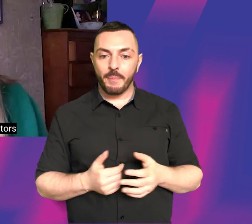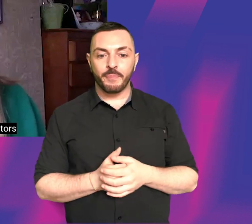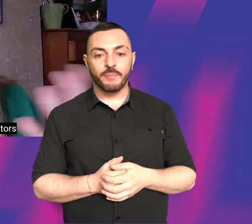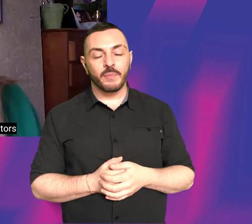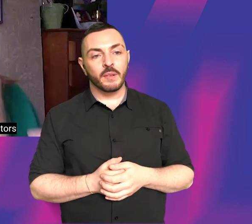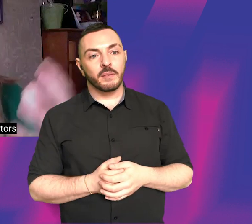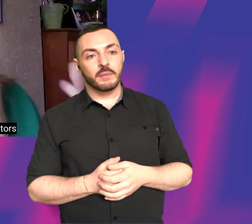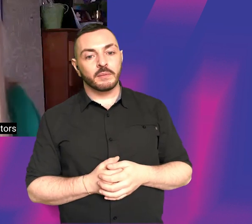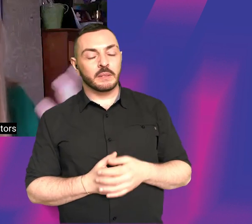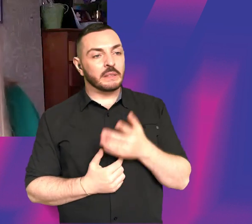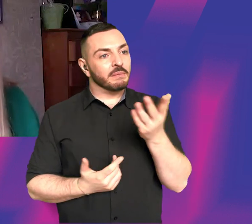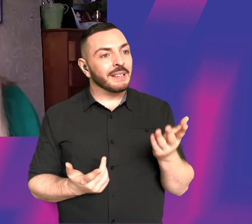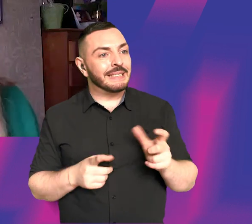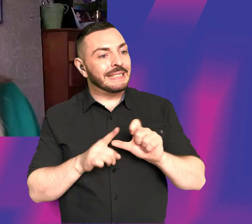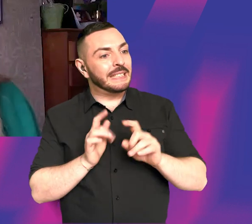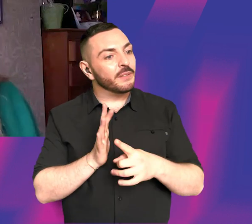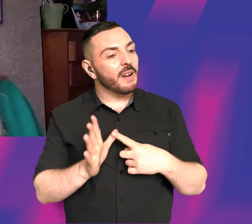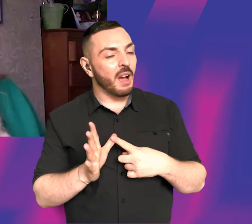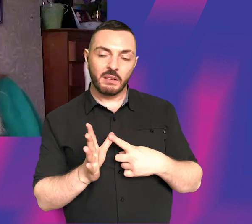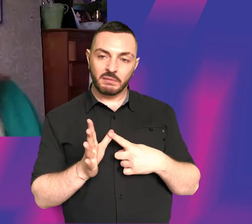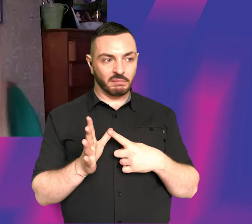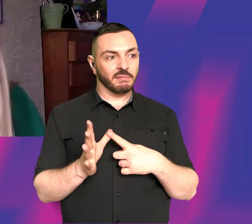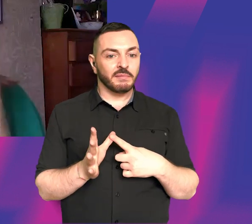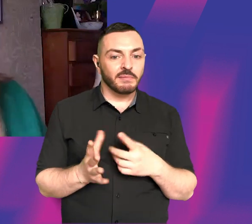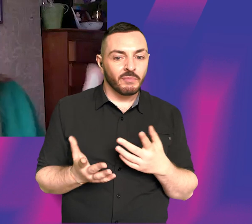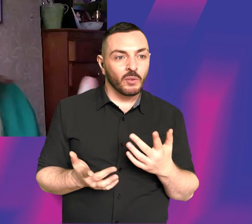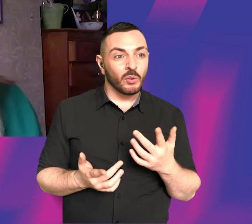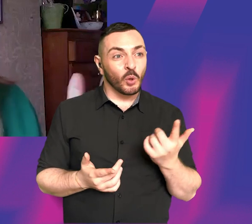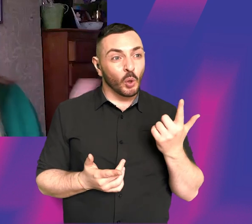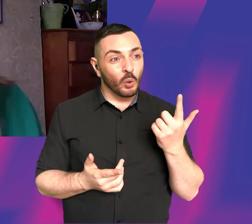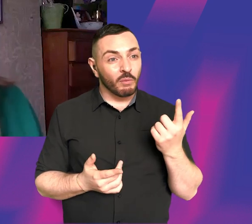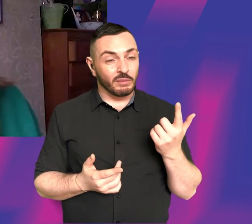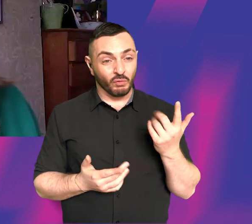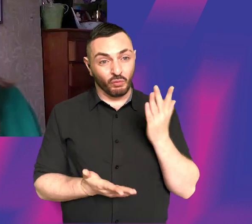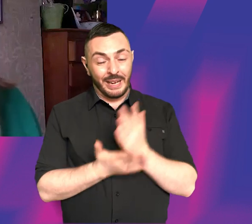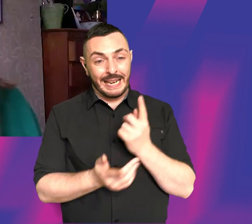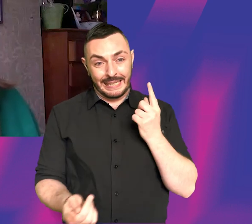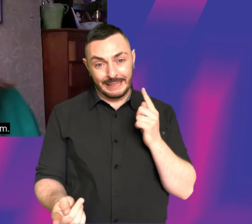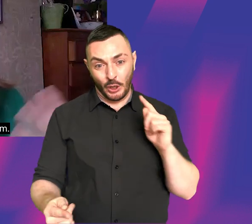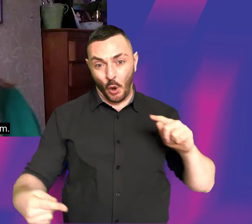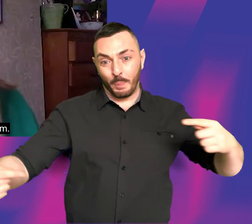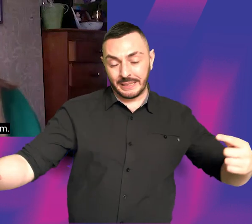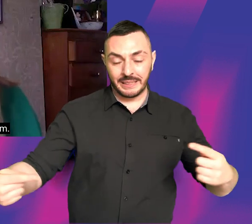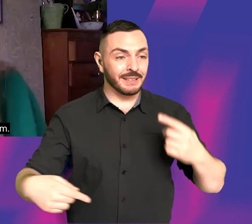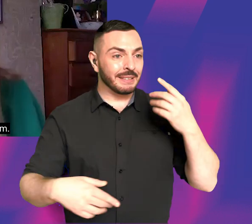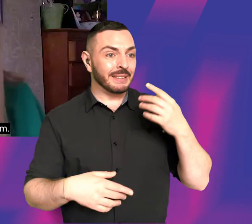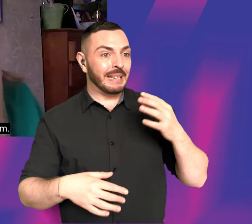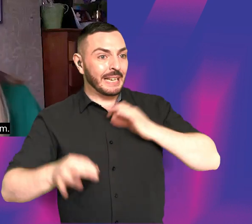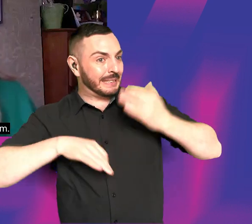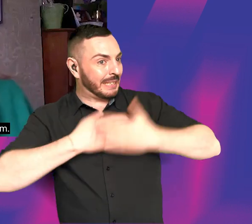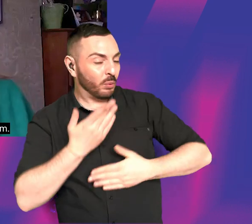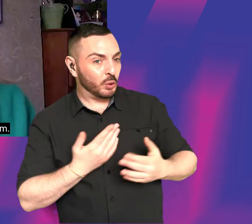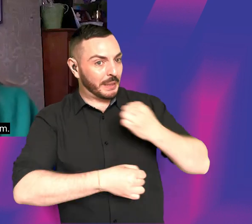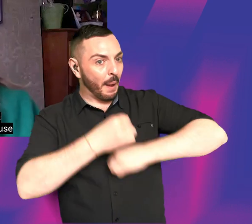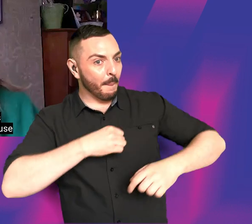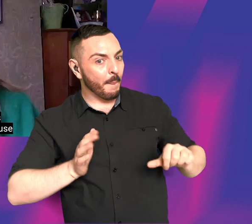misconception about actors and divas, think, is like 180 degrees, the opposite of the reality, like actors never want to be a problem,